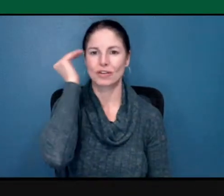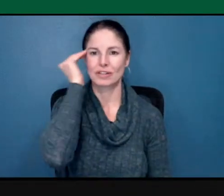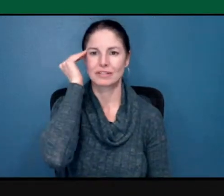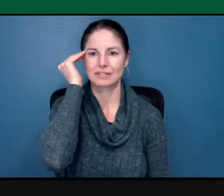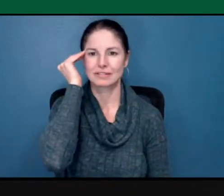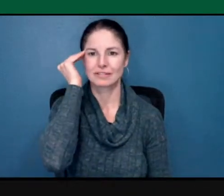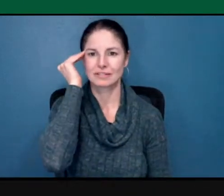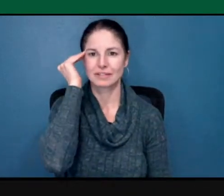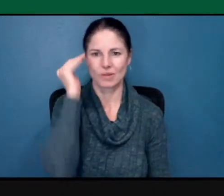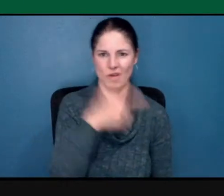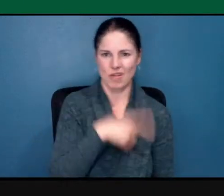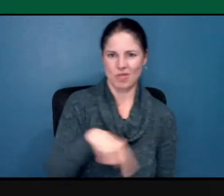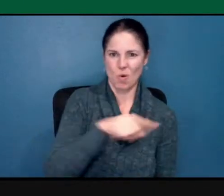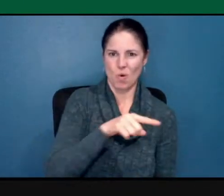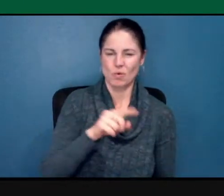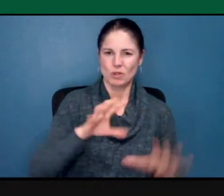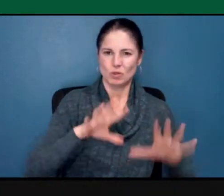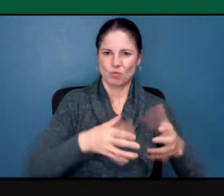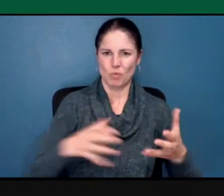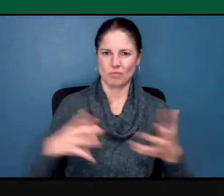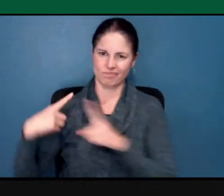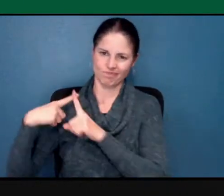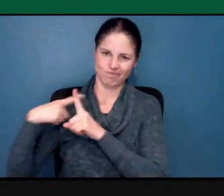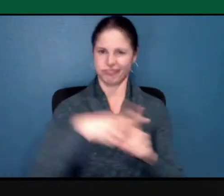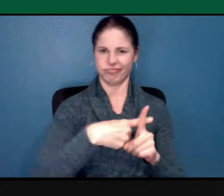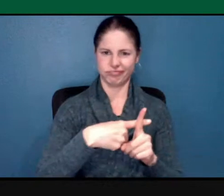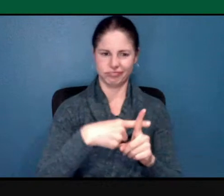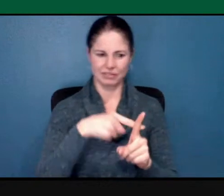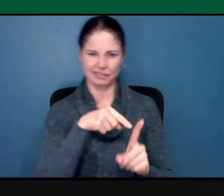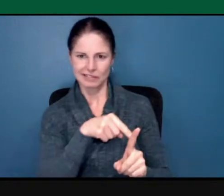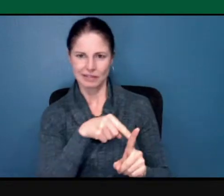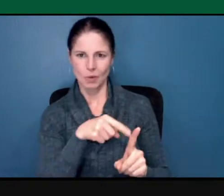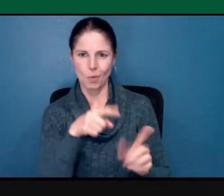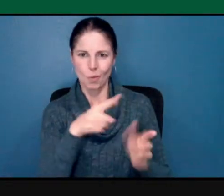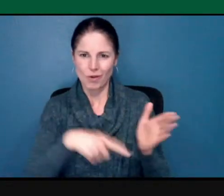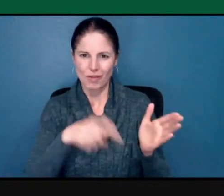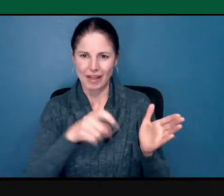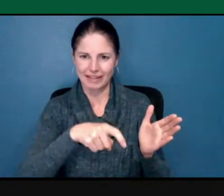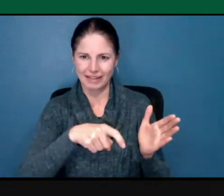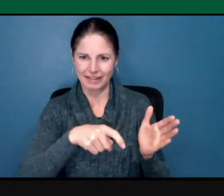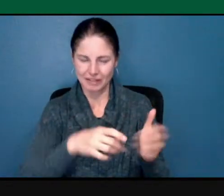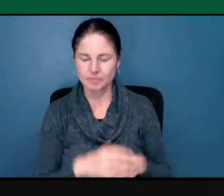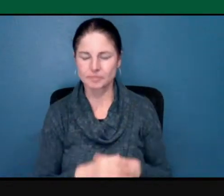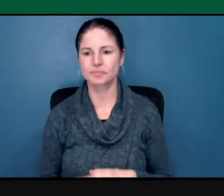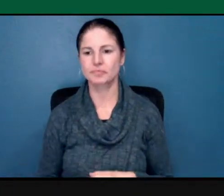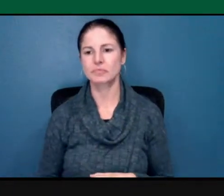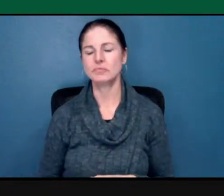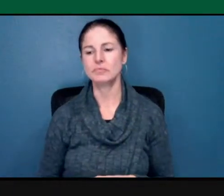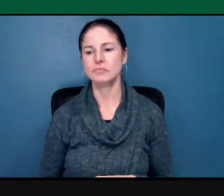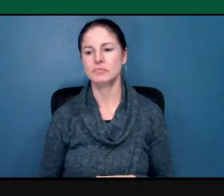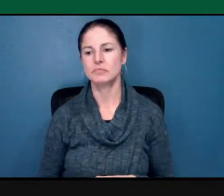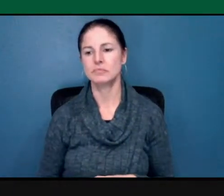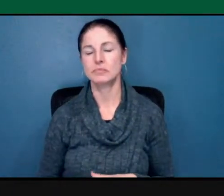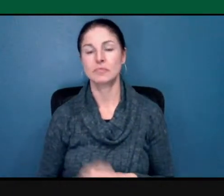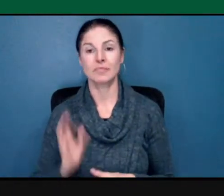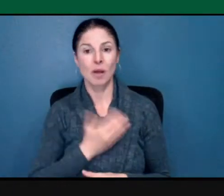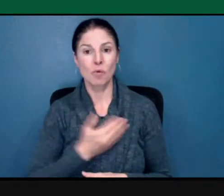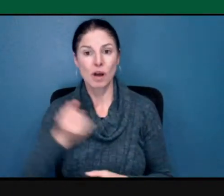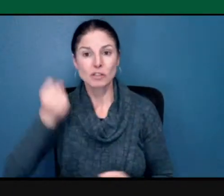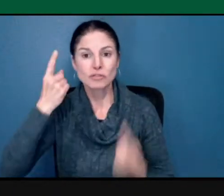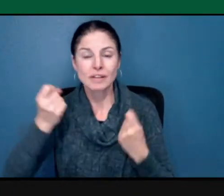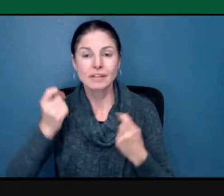groups. Second, we can then use our understanding, education and sensitivity